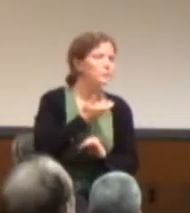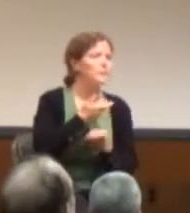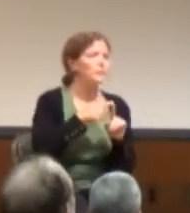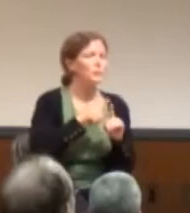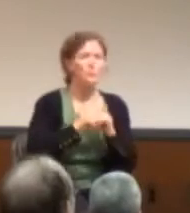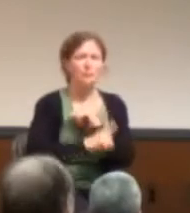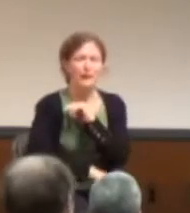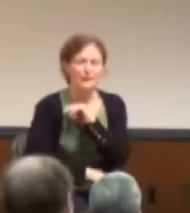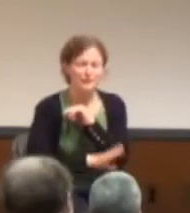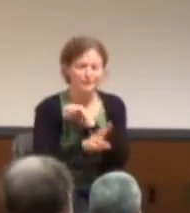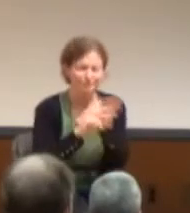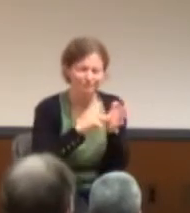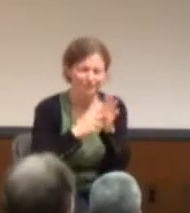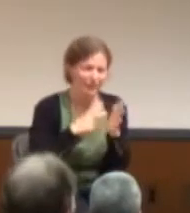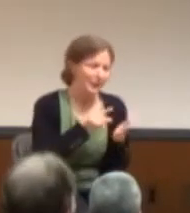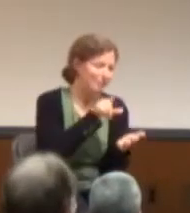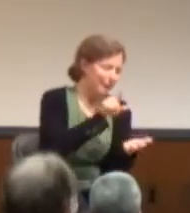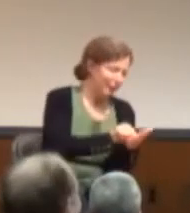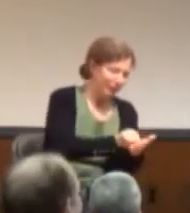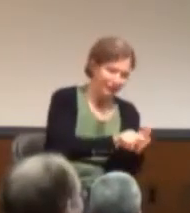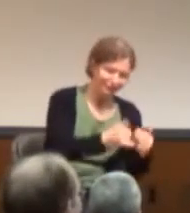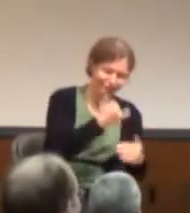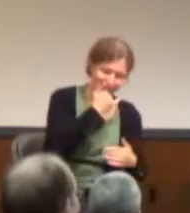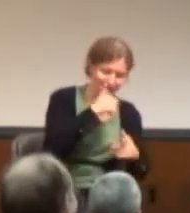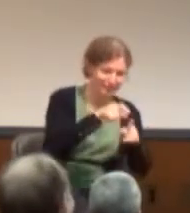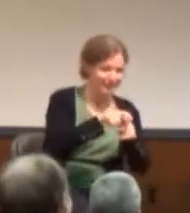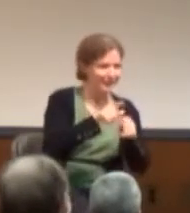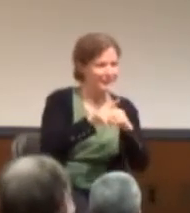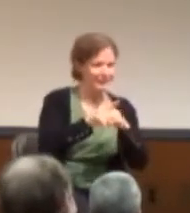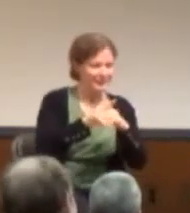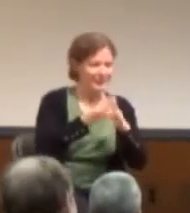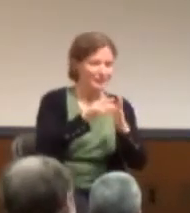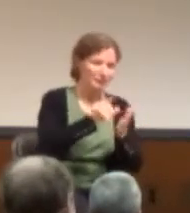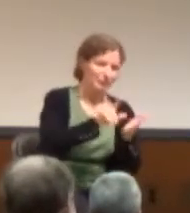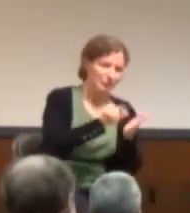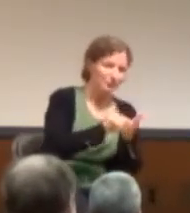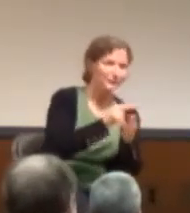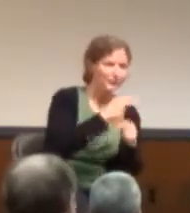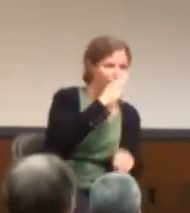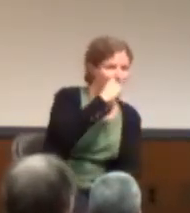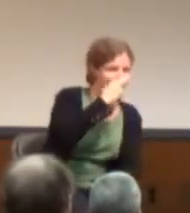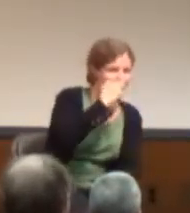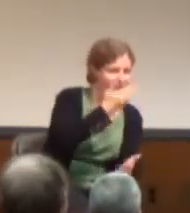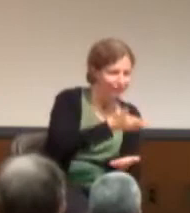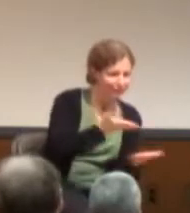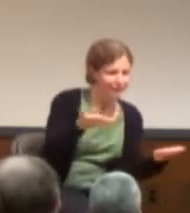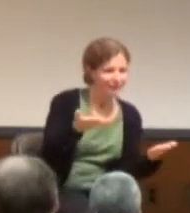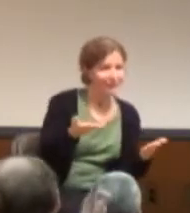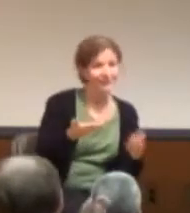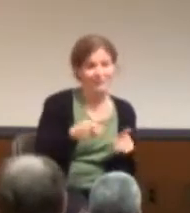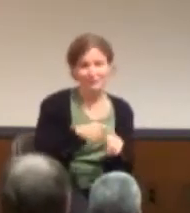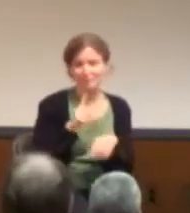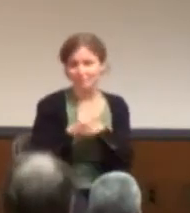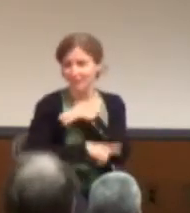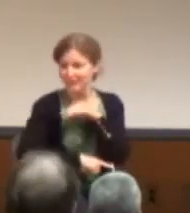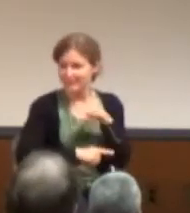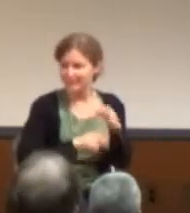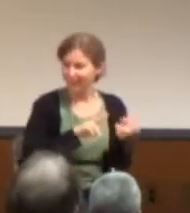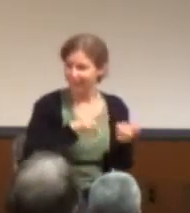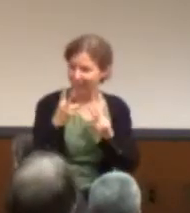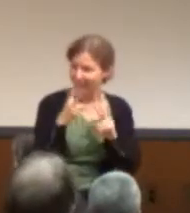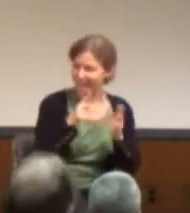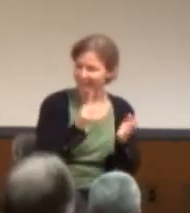punish? They also punish funny, funny stuff, and, like what I just said, and